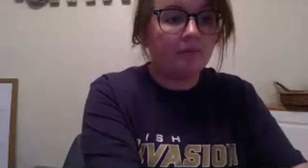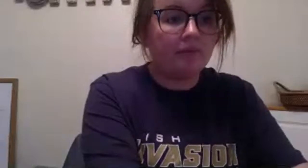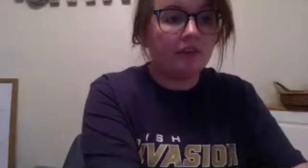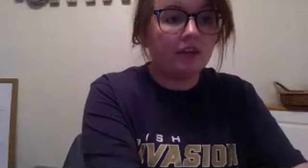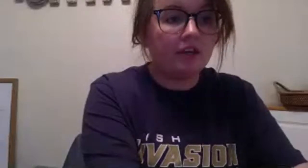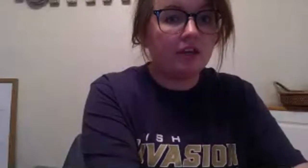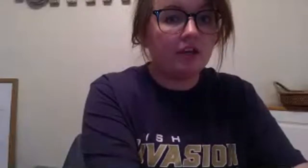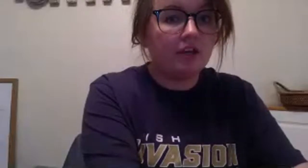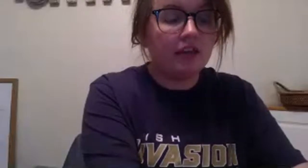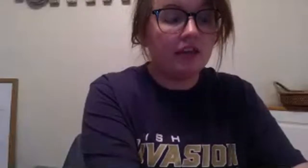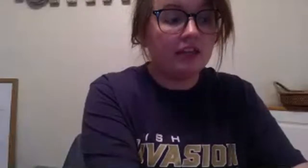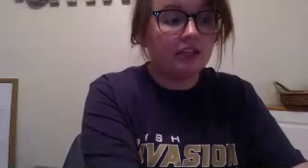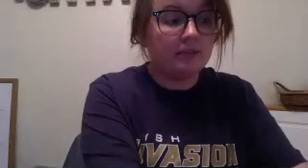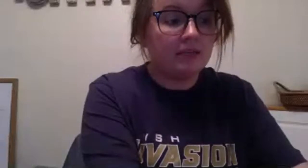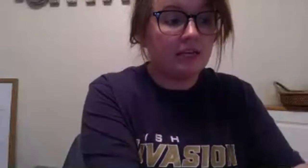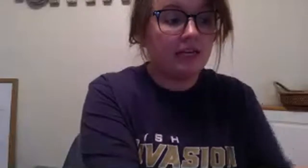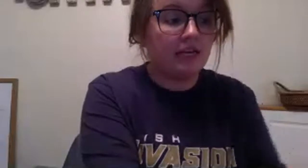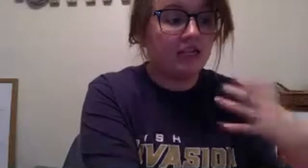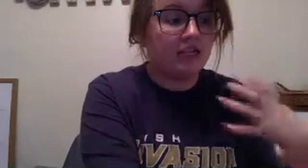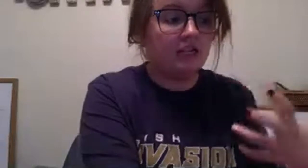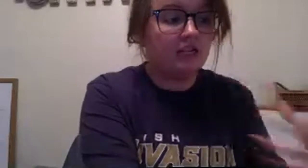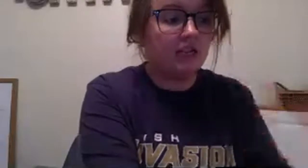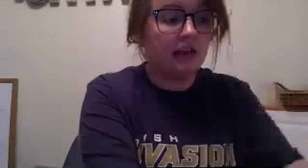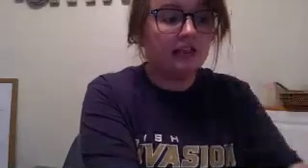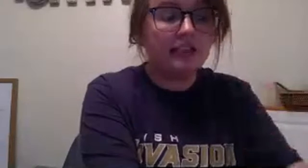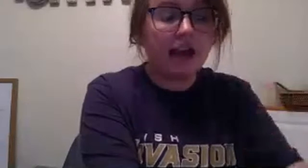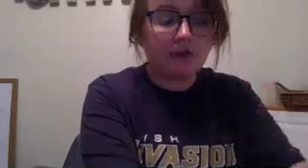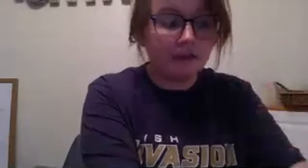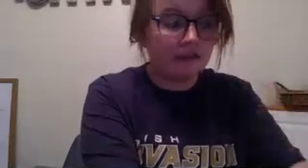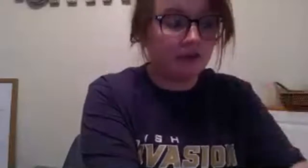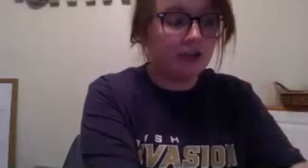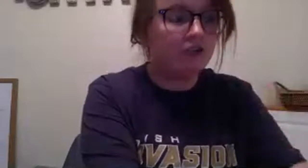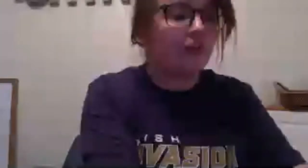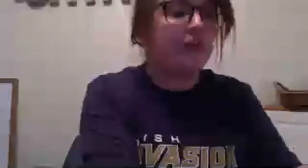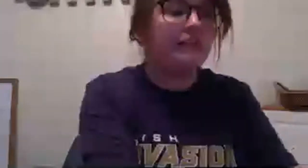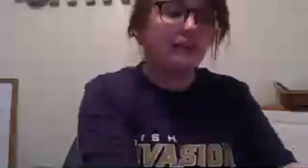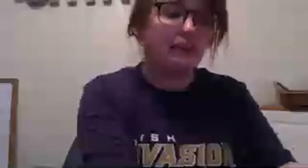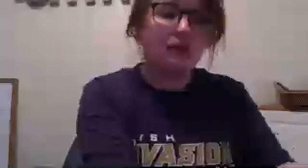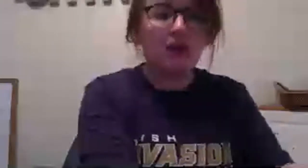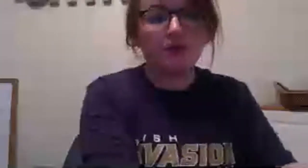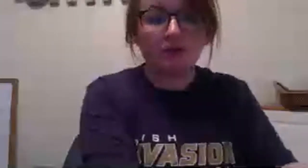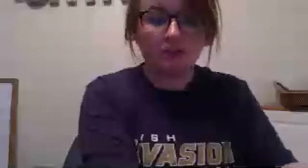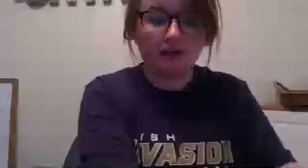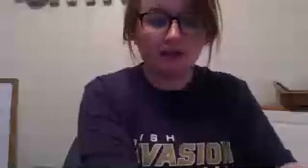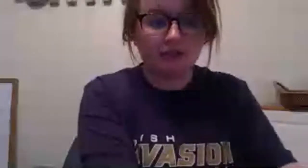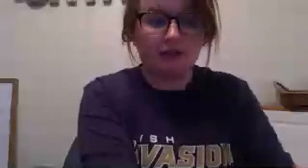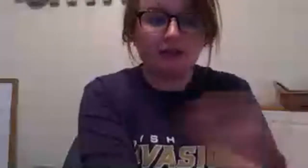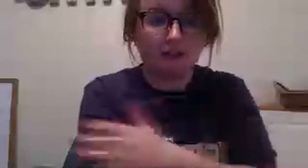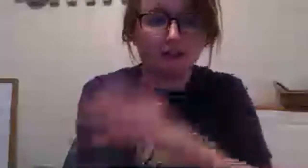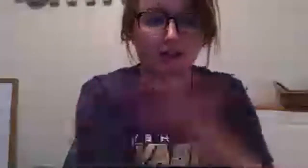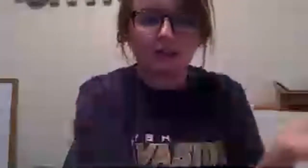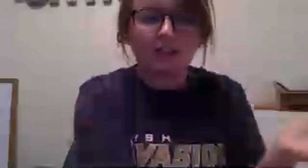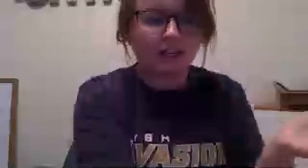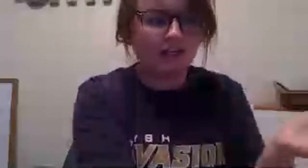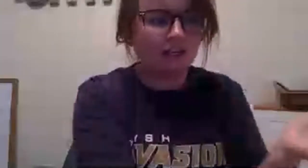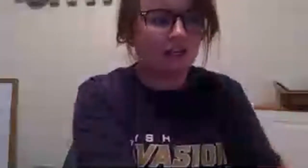um they the demon he hears say thomas right so then he's asking okay well which thomas right because there's lots of saints that are thomas